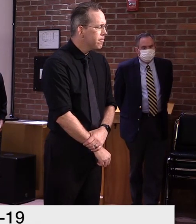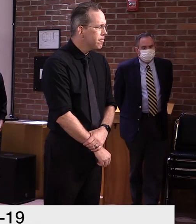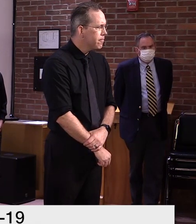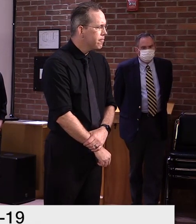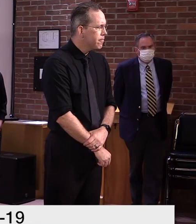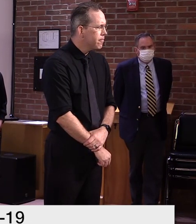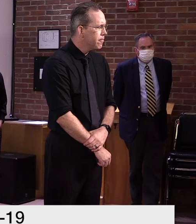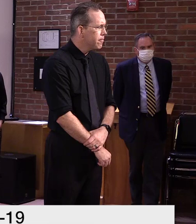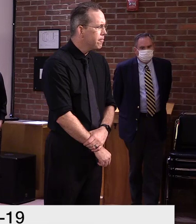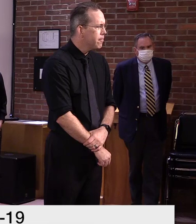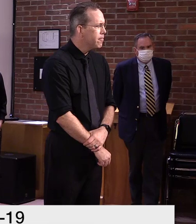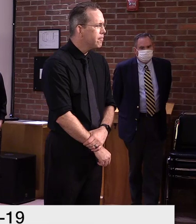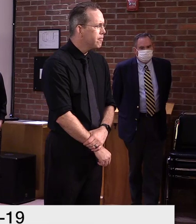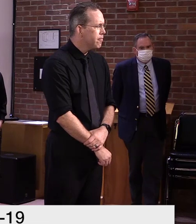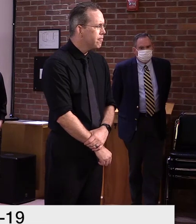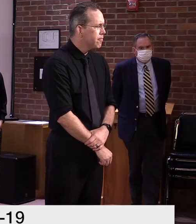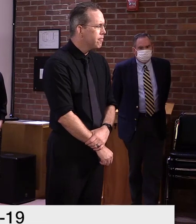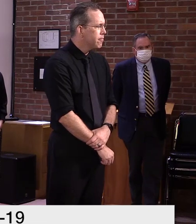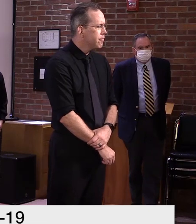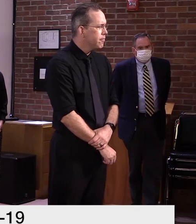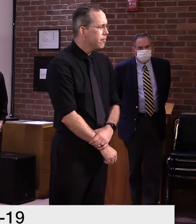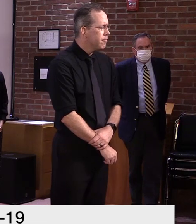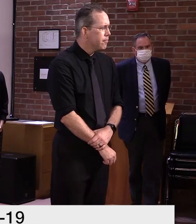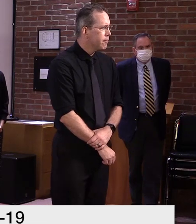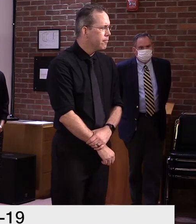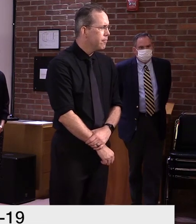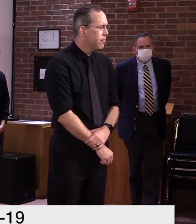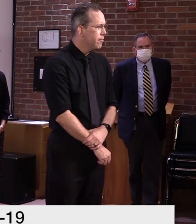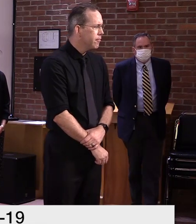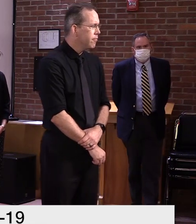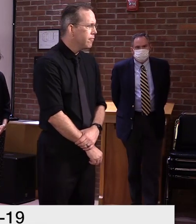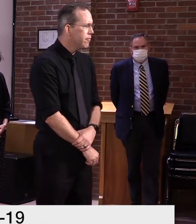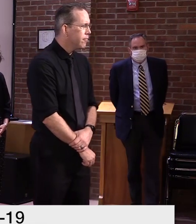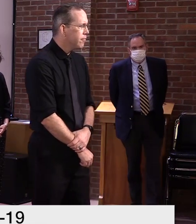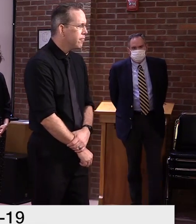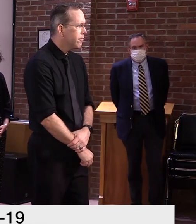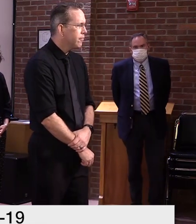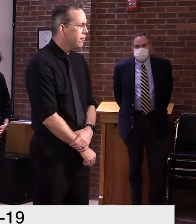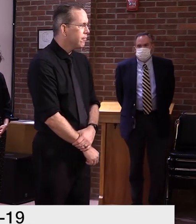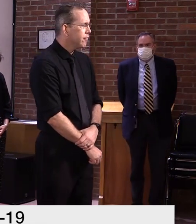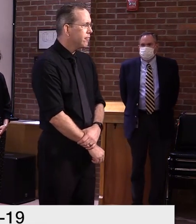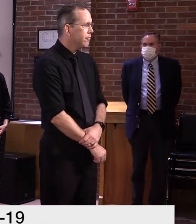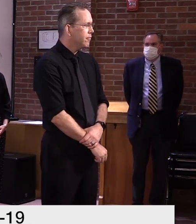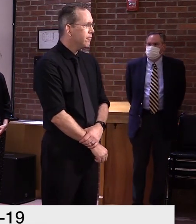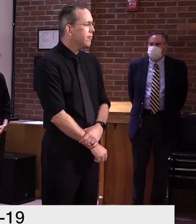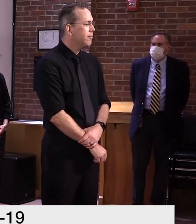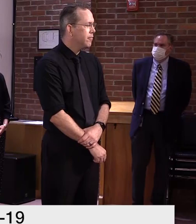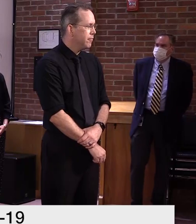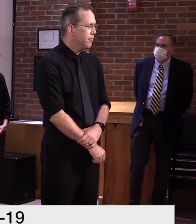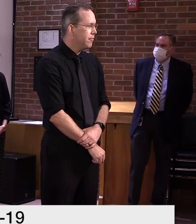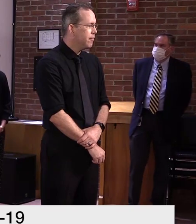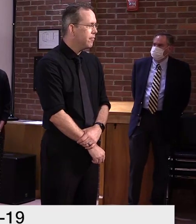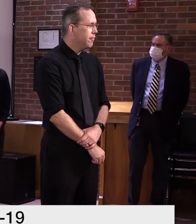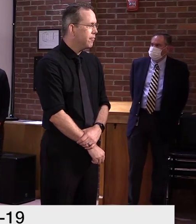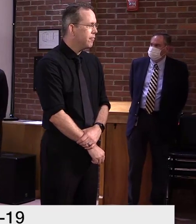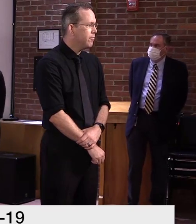you'll get results for antibody tests in the search. Uh, so can someone explain what the difference is between those two?